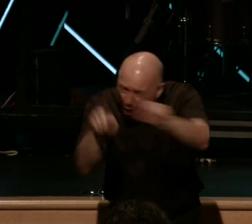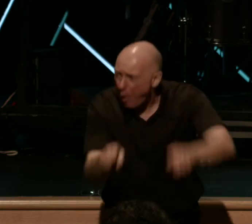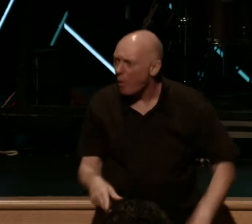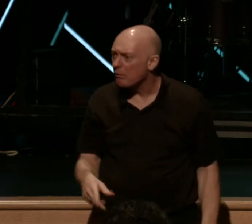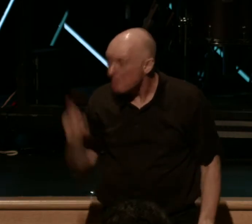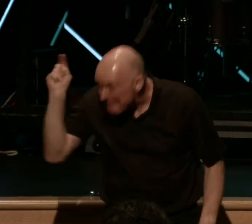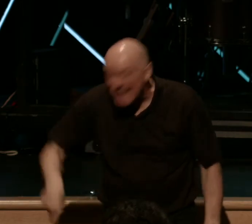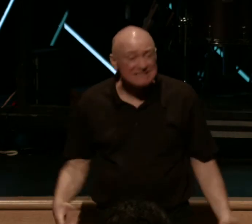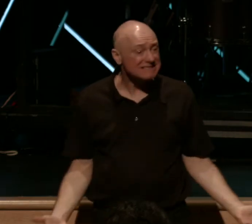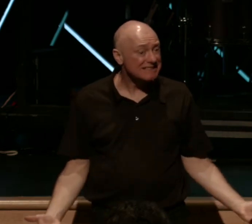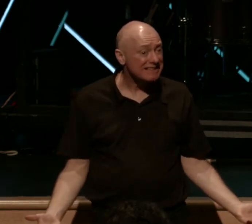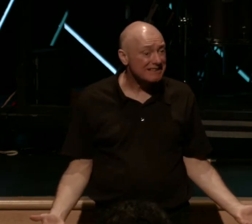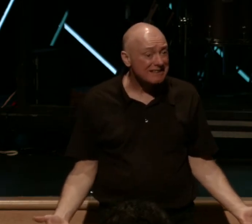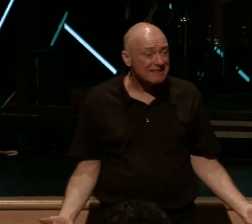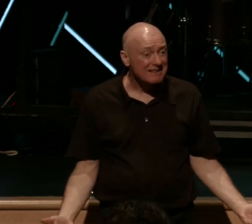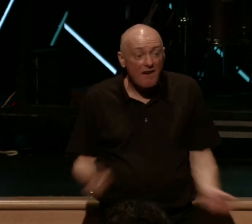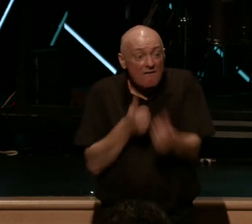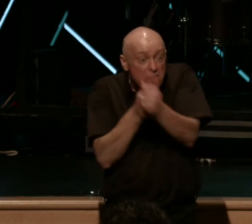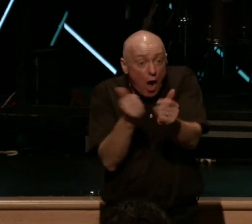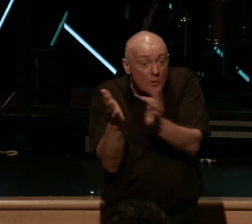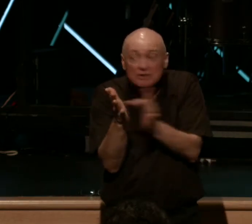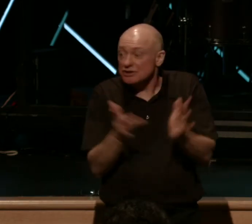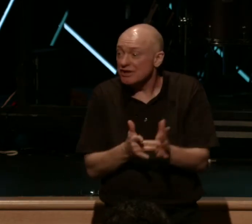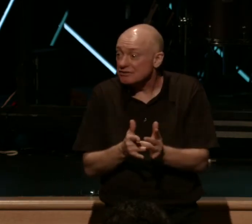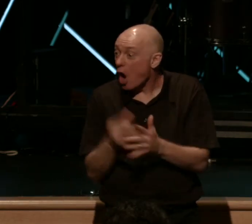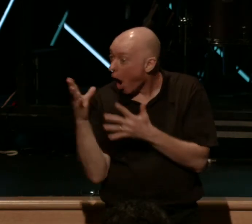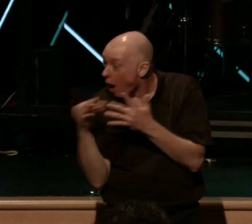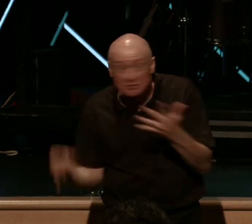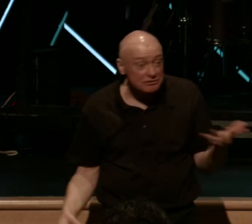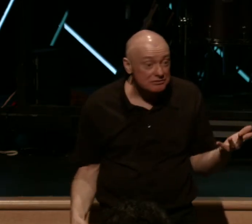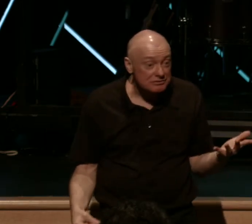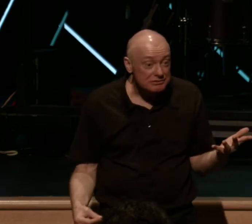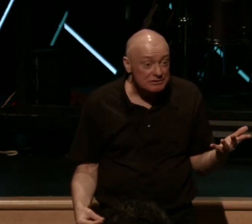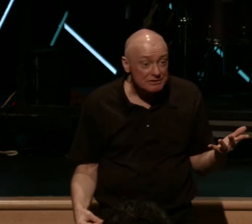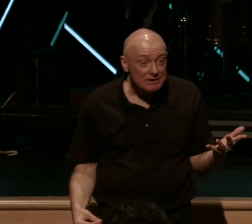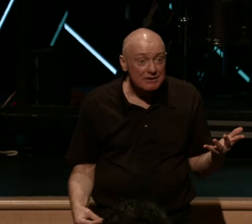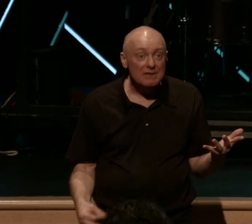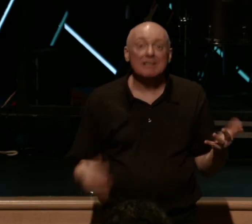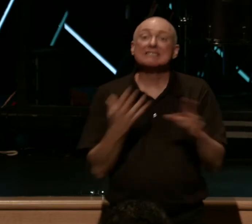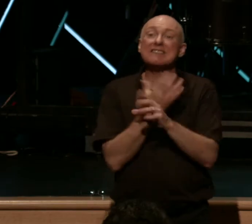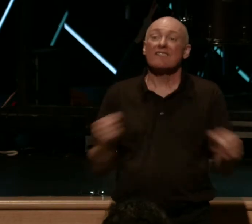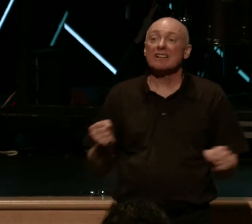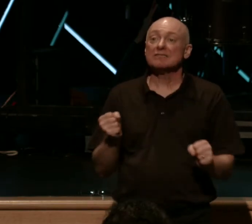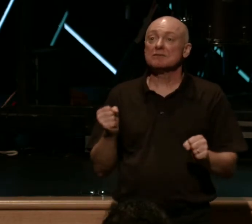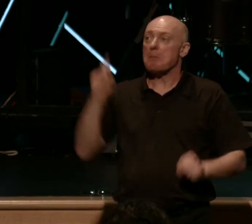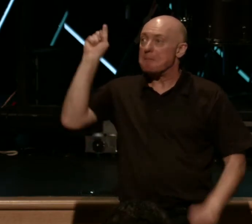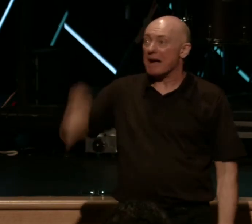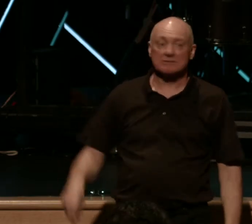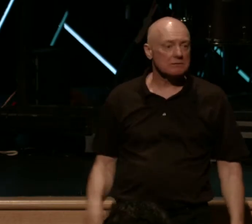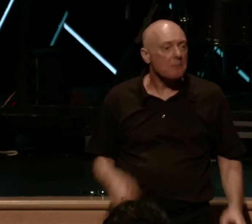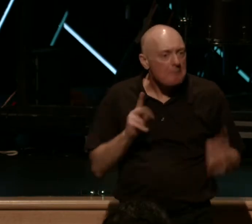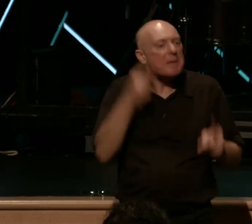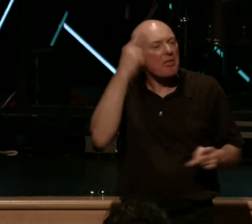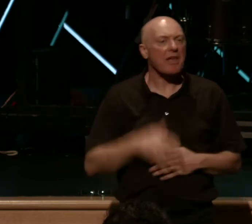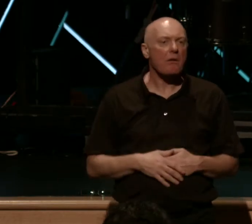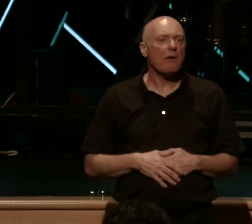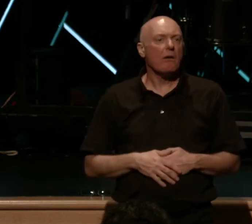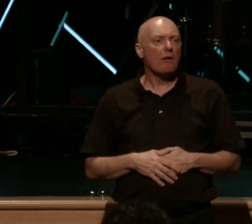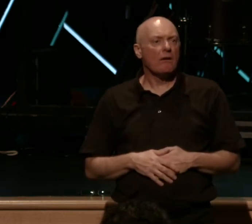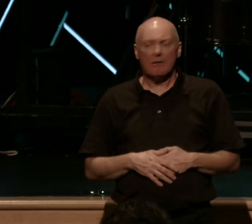I mean, think of it this way. Following Jesus is optional, but salvation is essential. Right? You don't want to go to hell, do you?